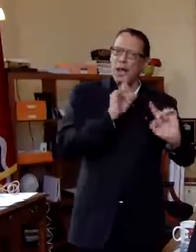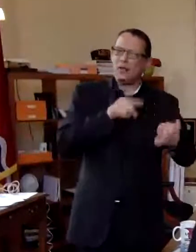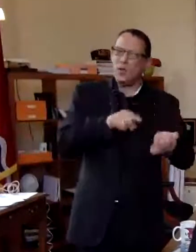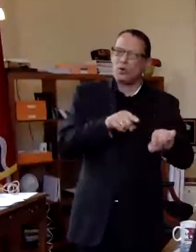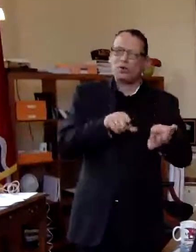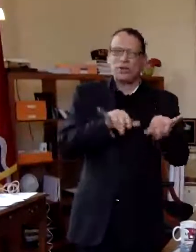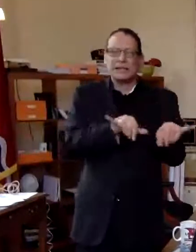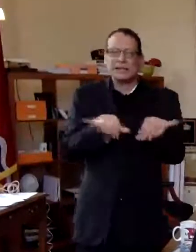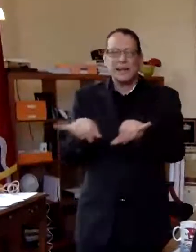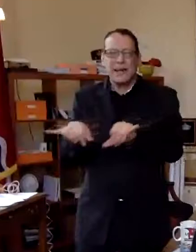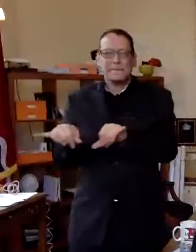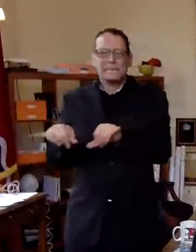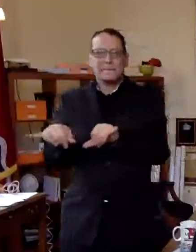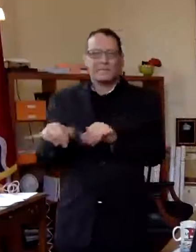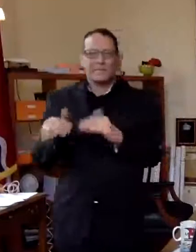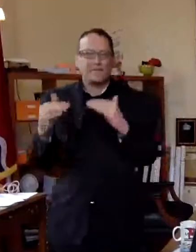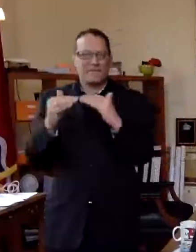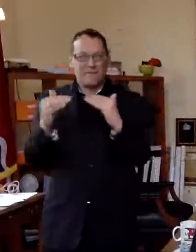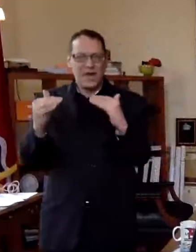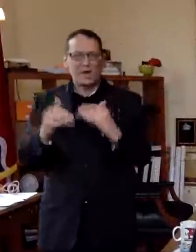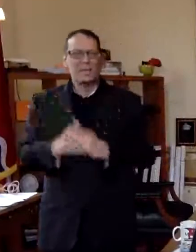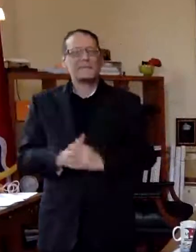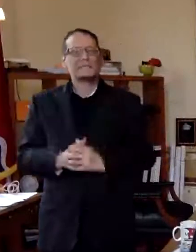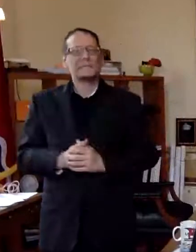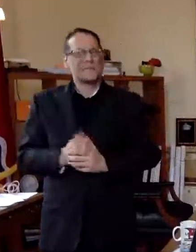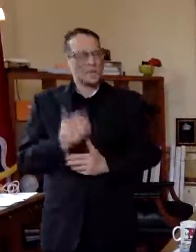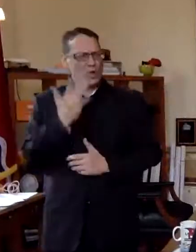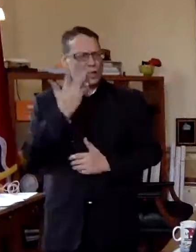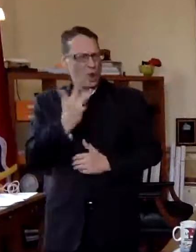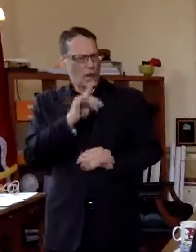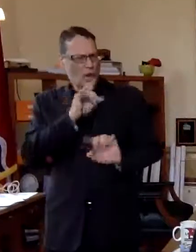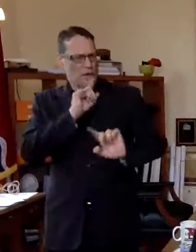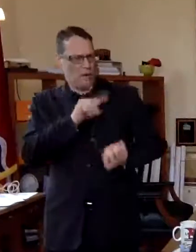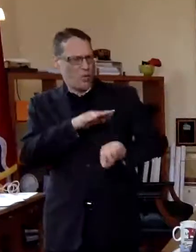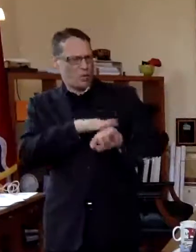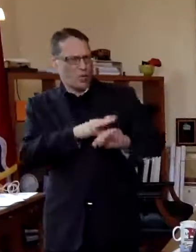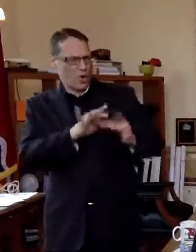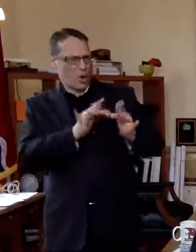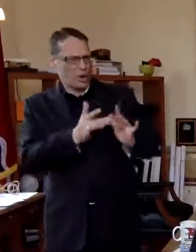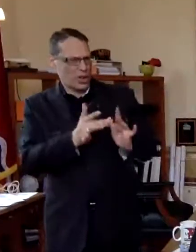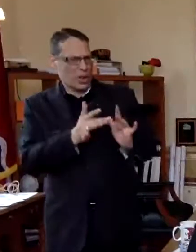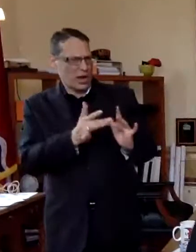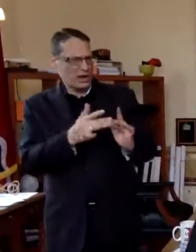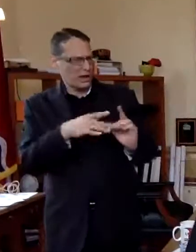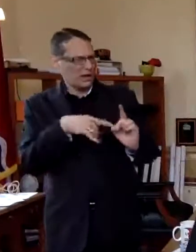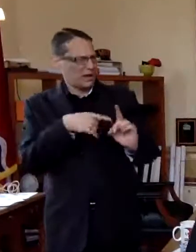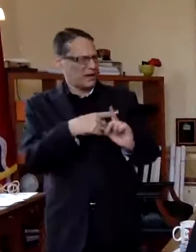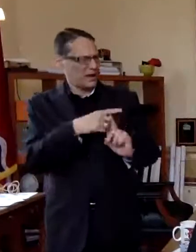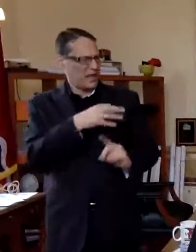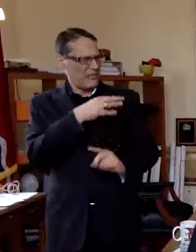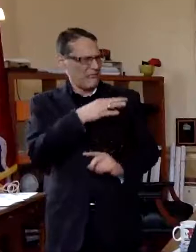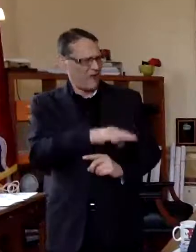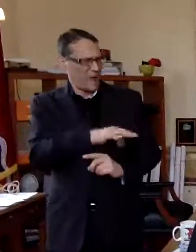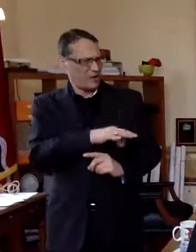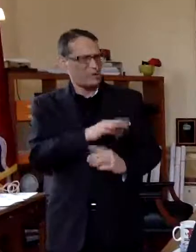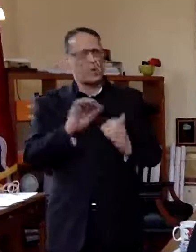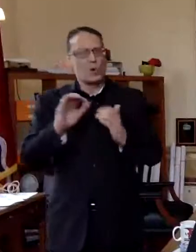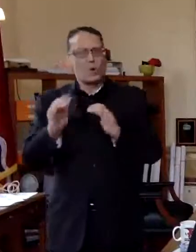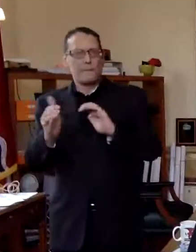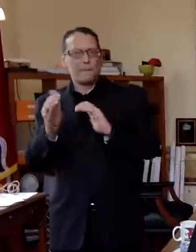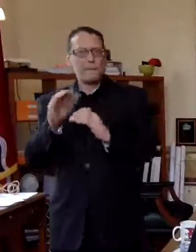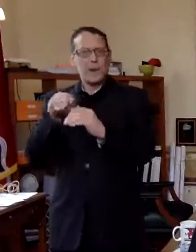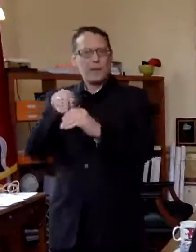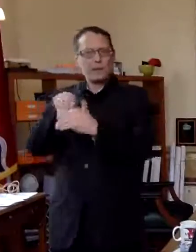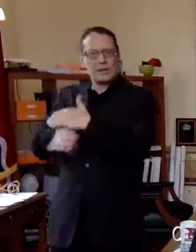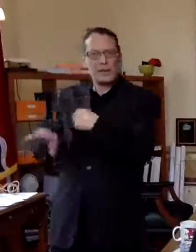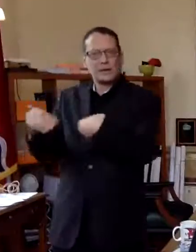and and the reason for that is just why should ordering online be an advantage uh over being able to go